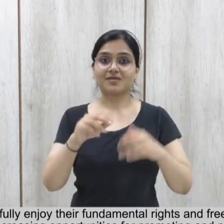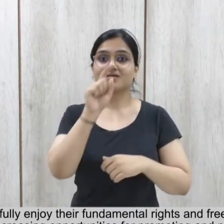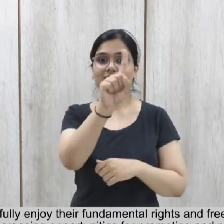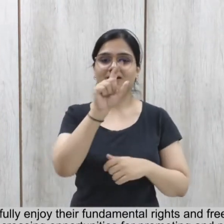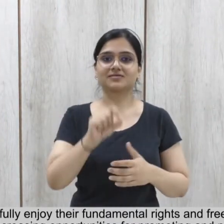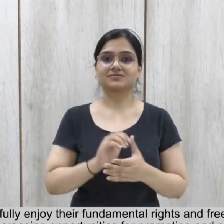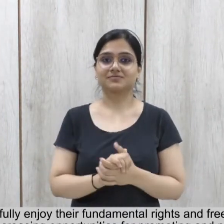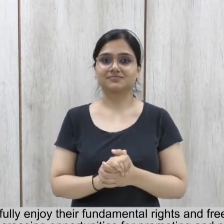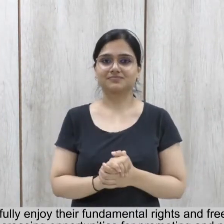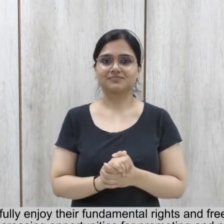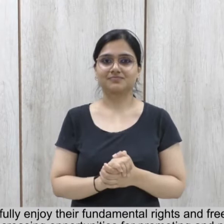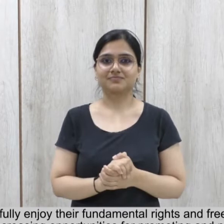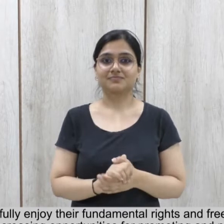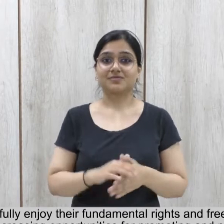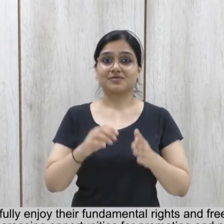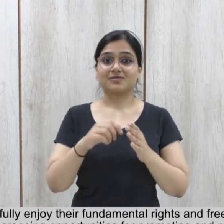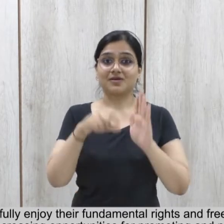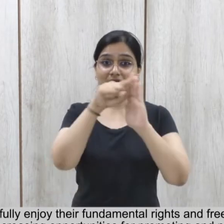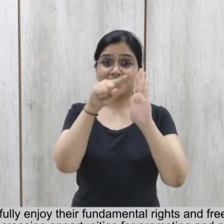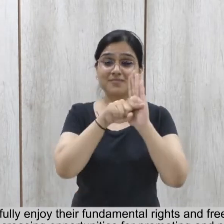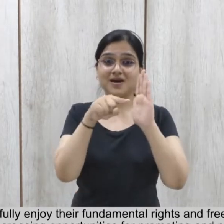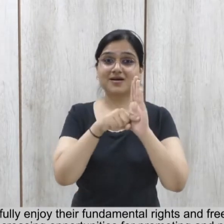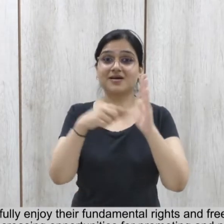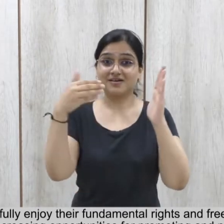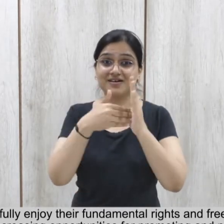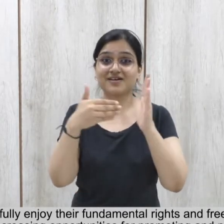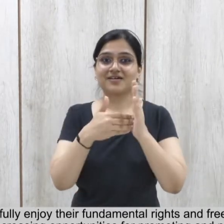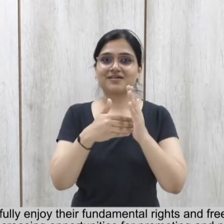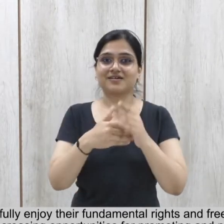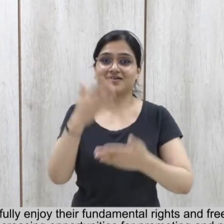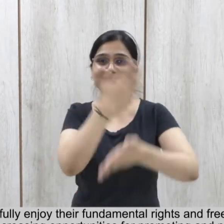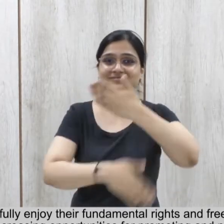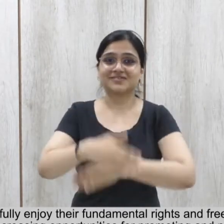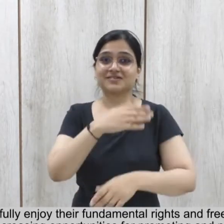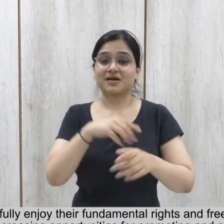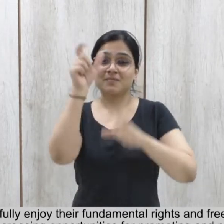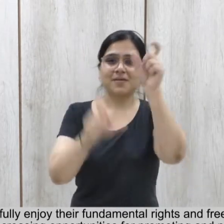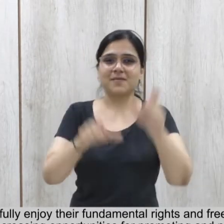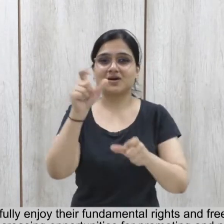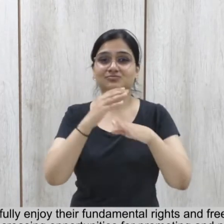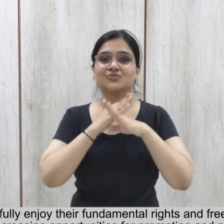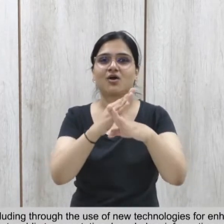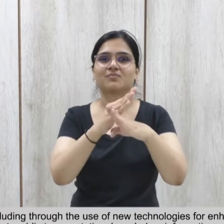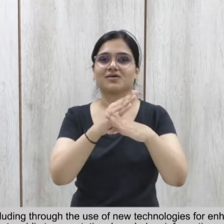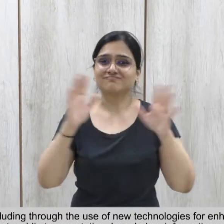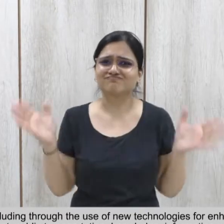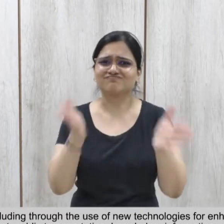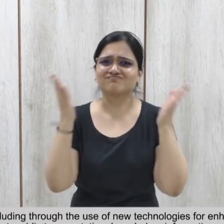Note that there are increasing opportunities for promoting and protecting rights of persons with